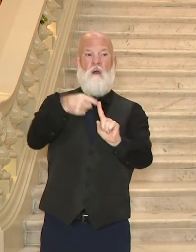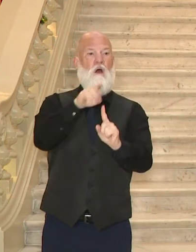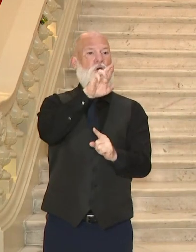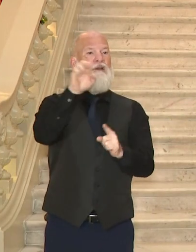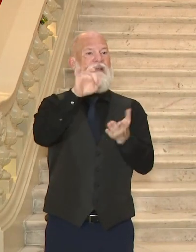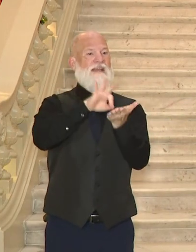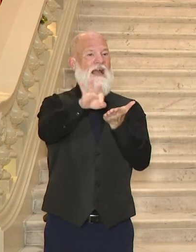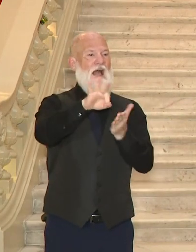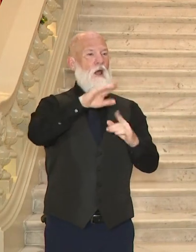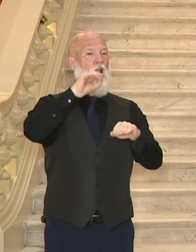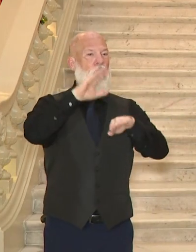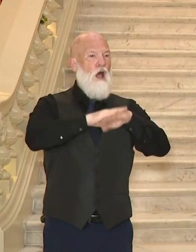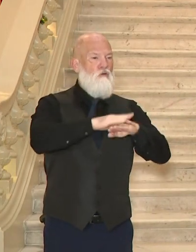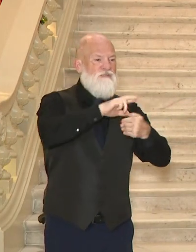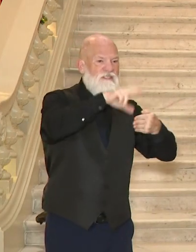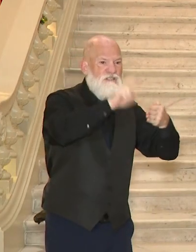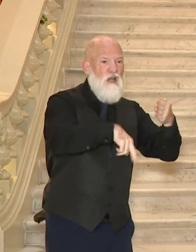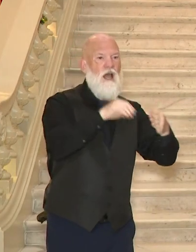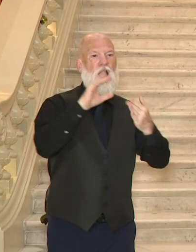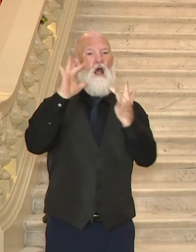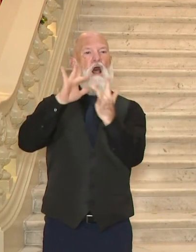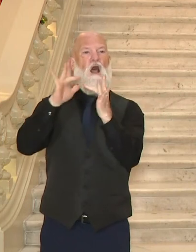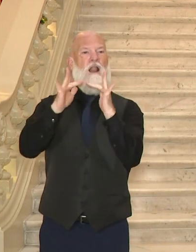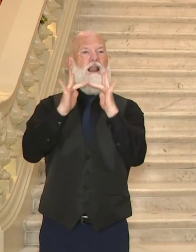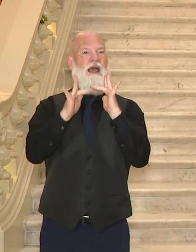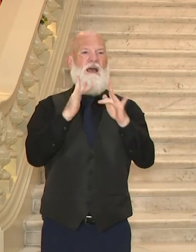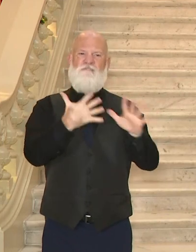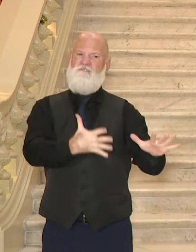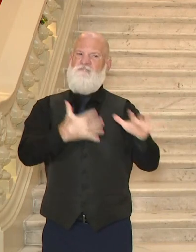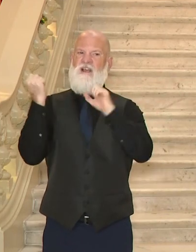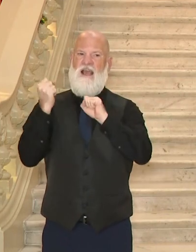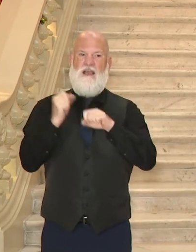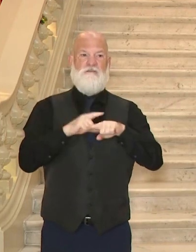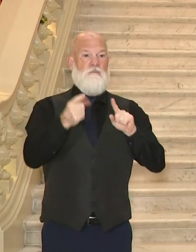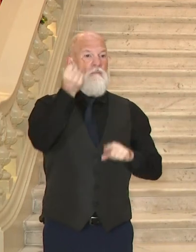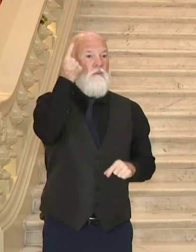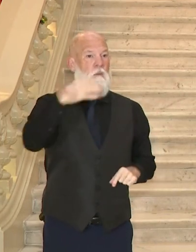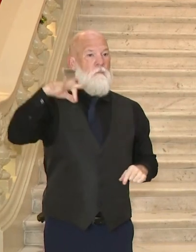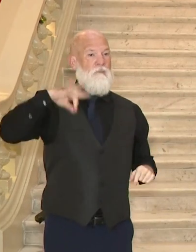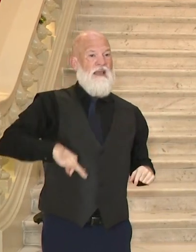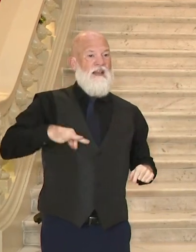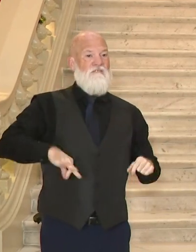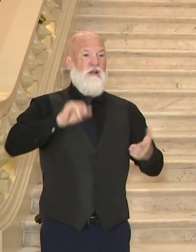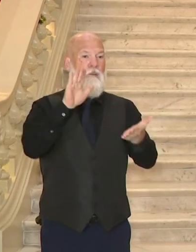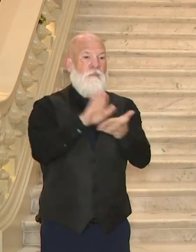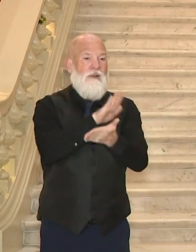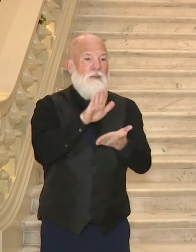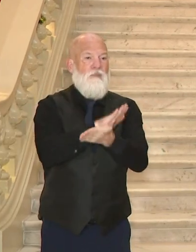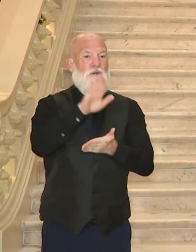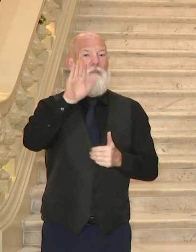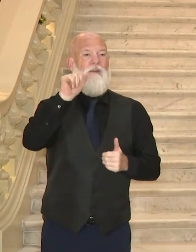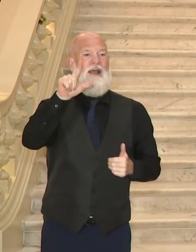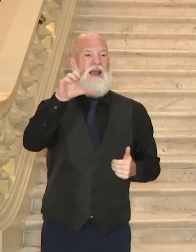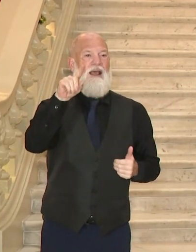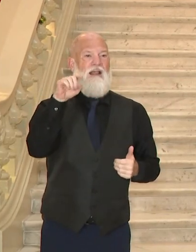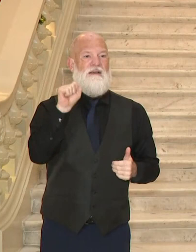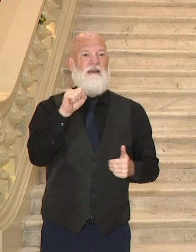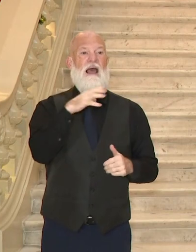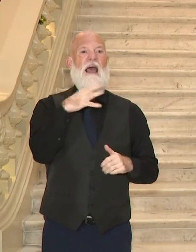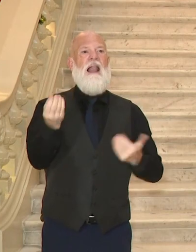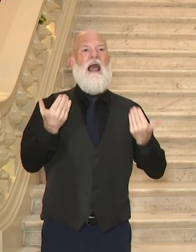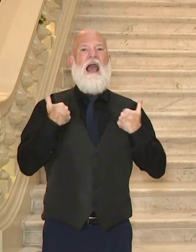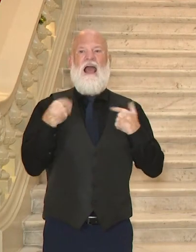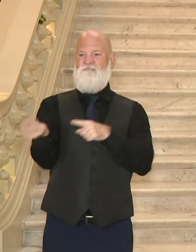That is the great thing about our paper ballot system. It is auditable. It can provide